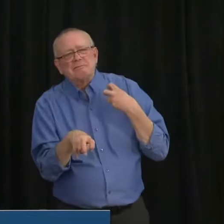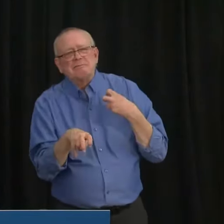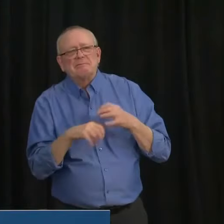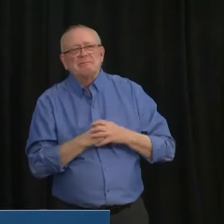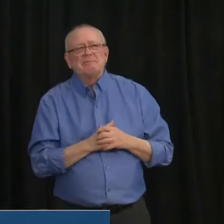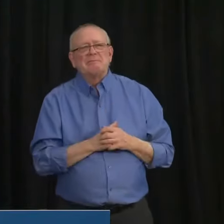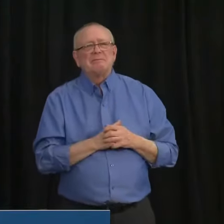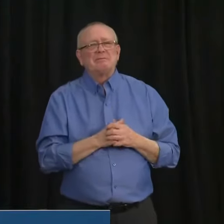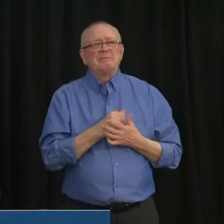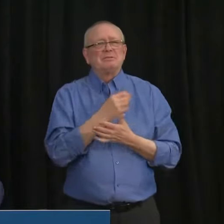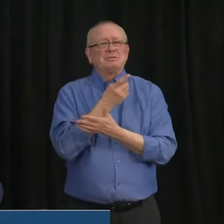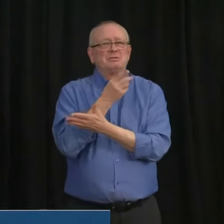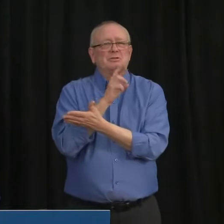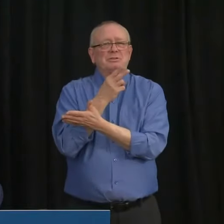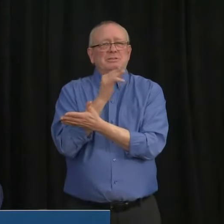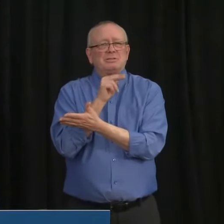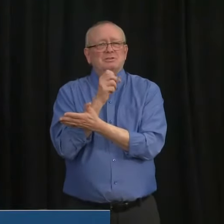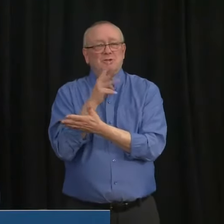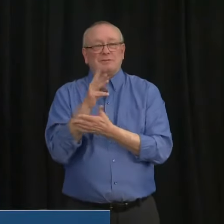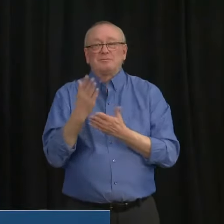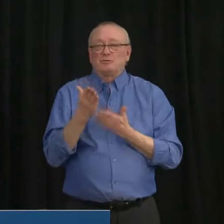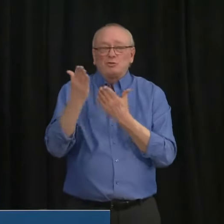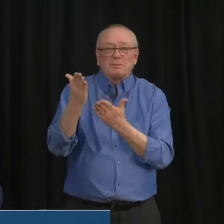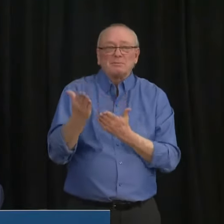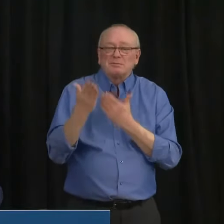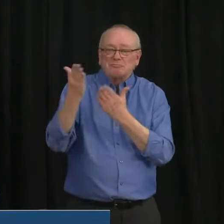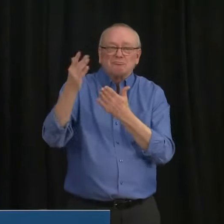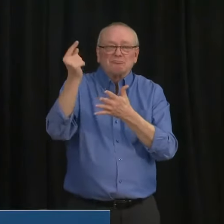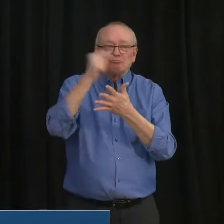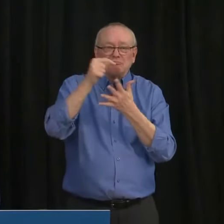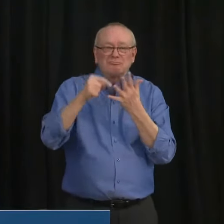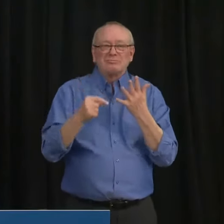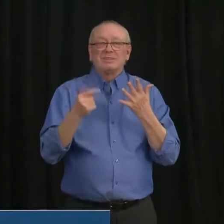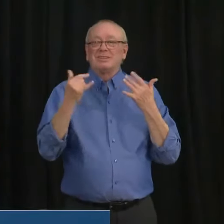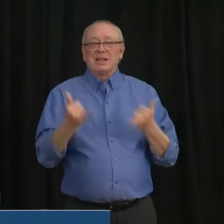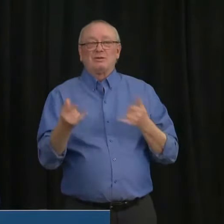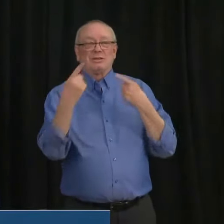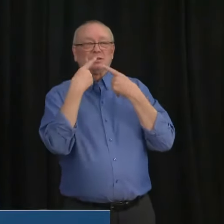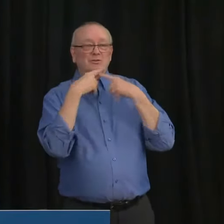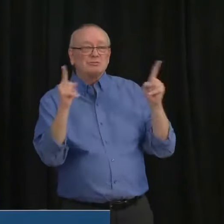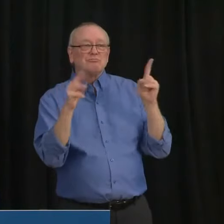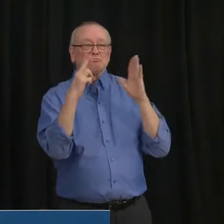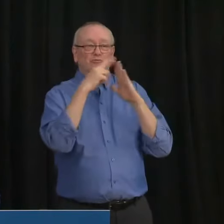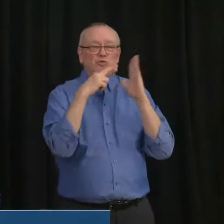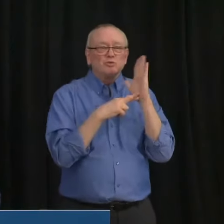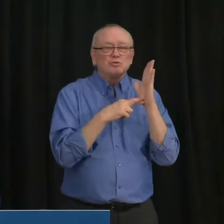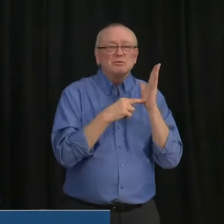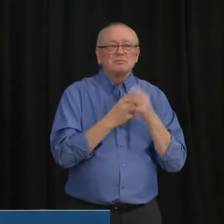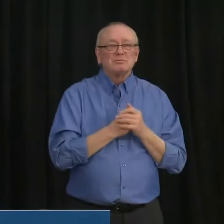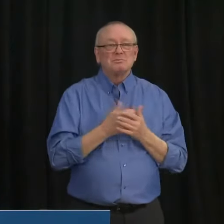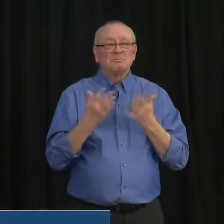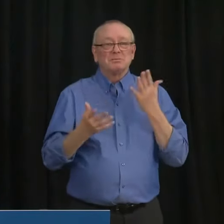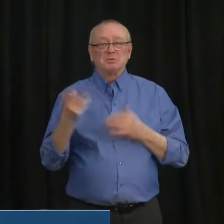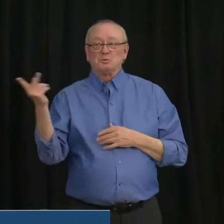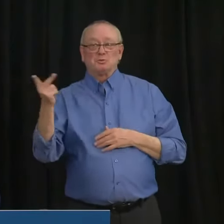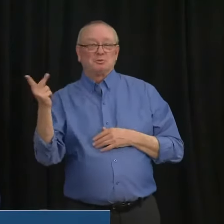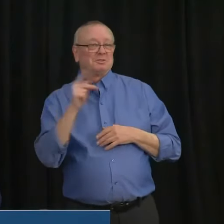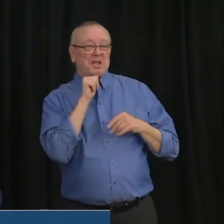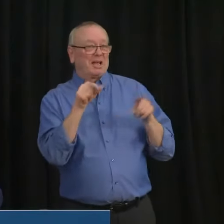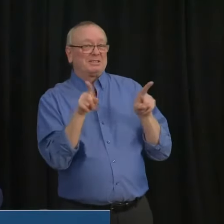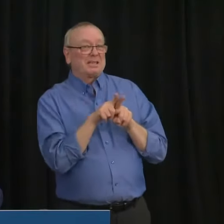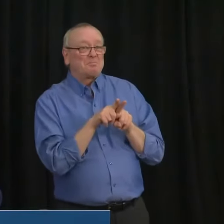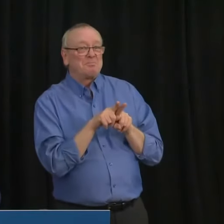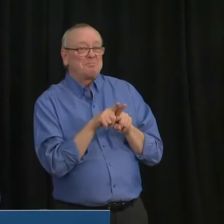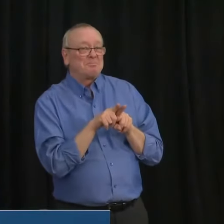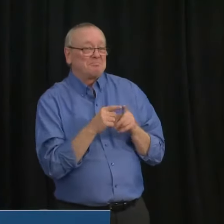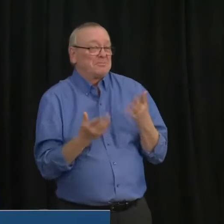from Dr. Hinshaw at the beginning, you come up with what you come up with, which may or not be the same thing. My question is, are you confident at this